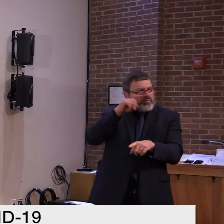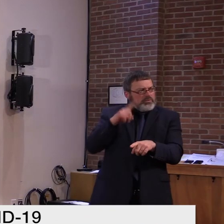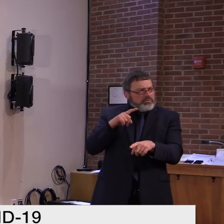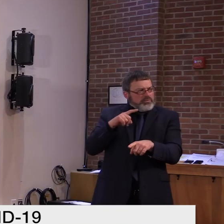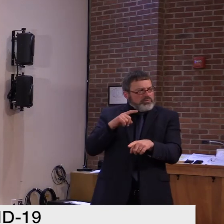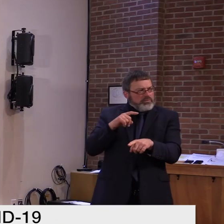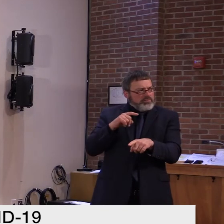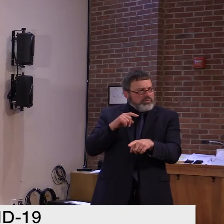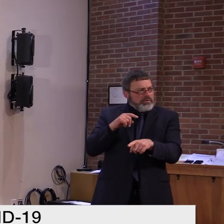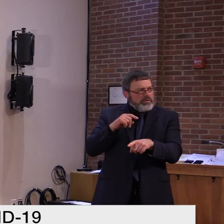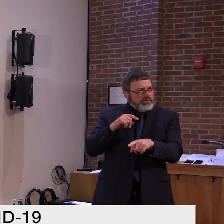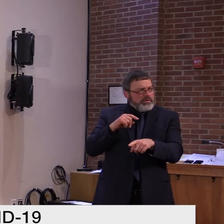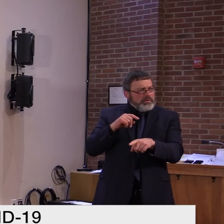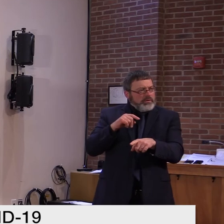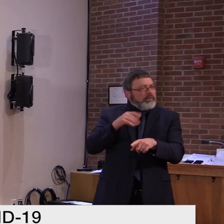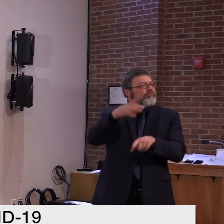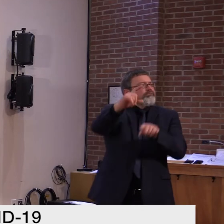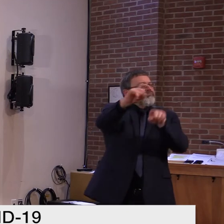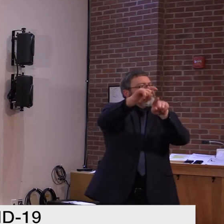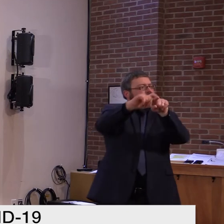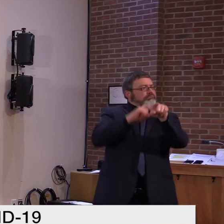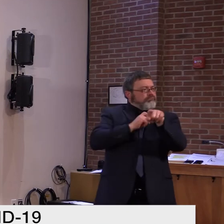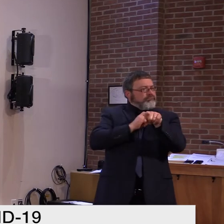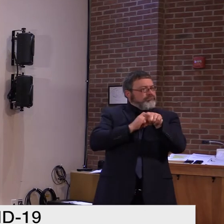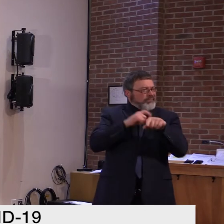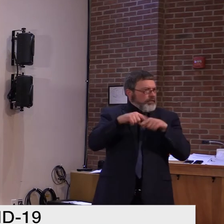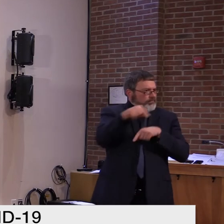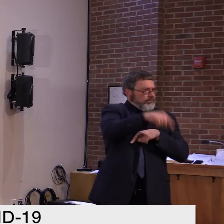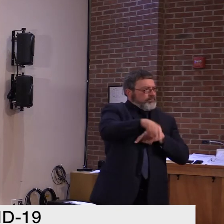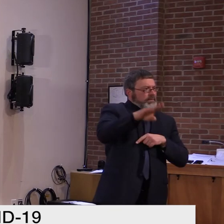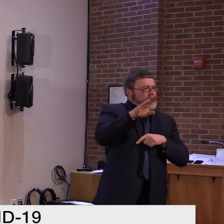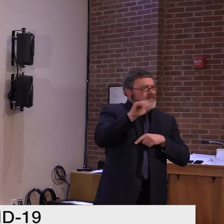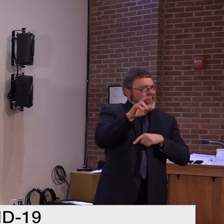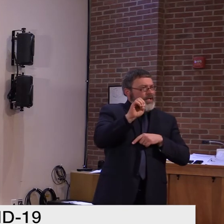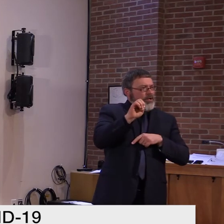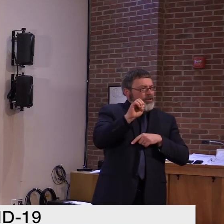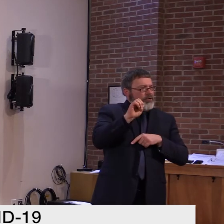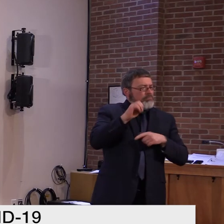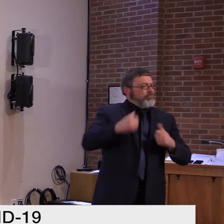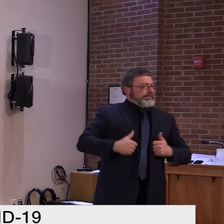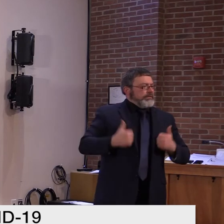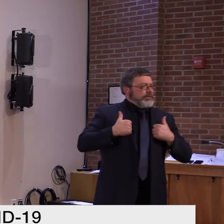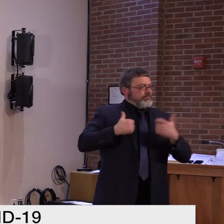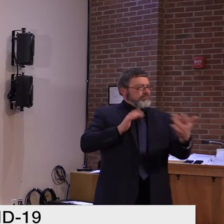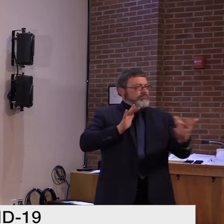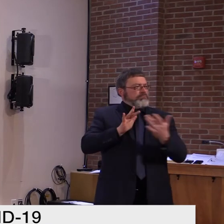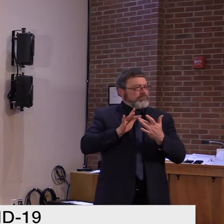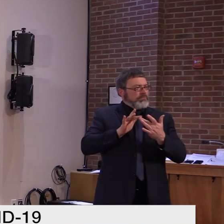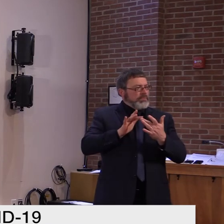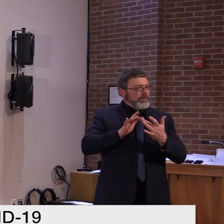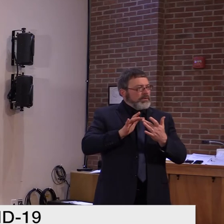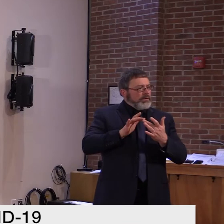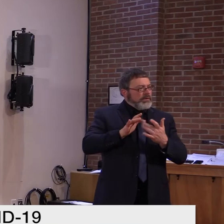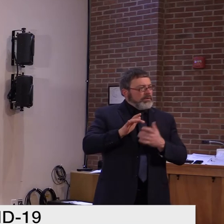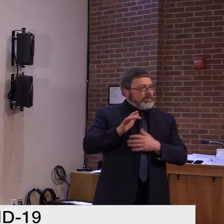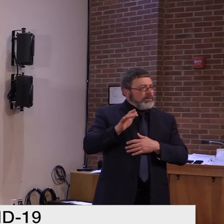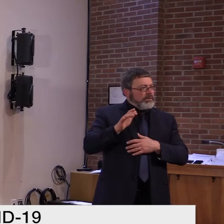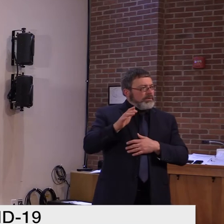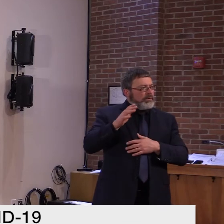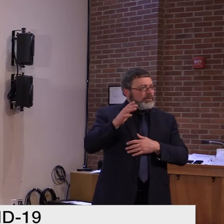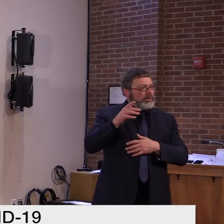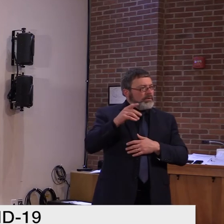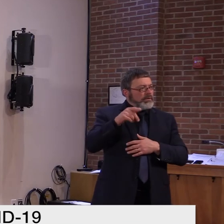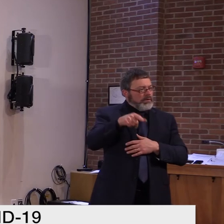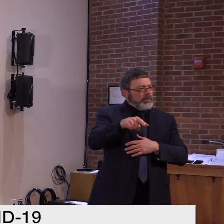replaced. The contractors do network are booked up and the earliest she could get an appointment was the end of December. She said her